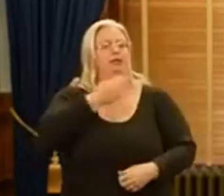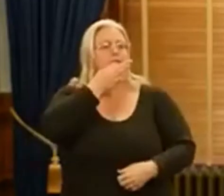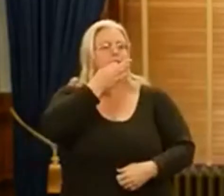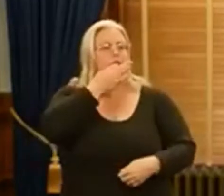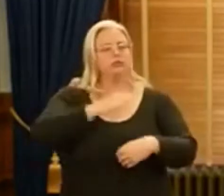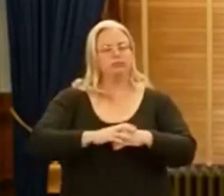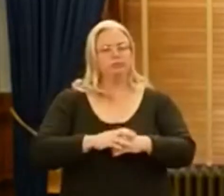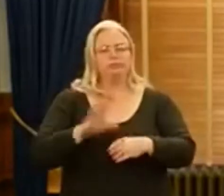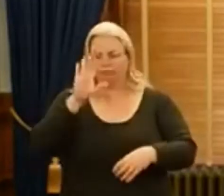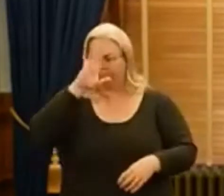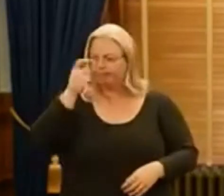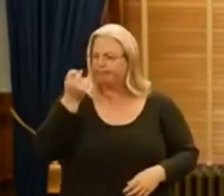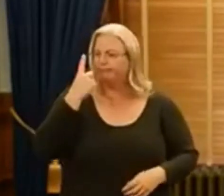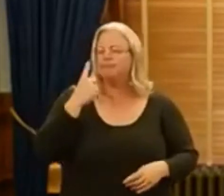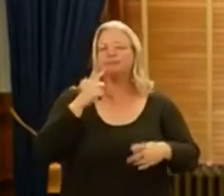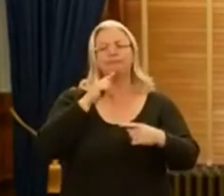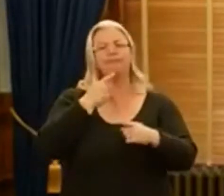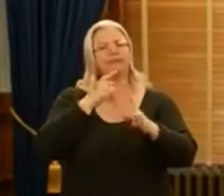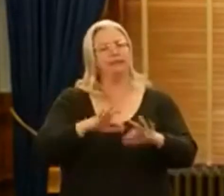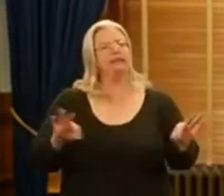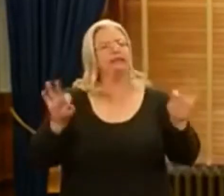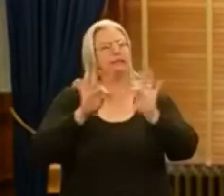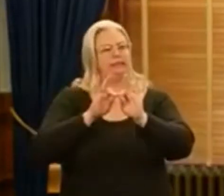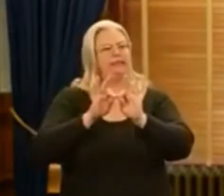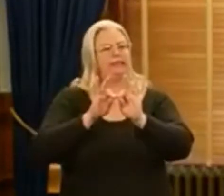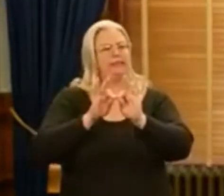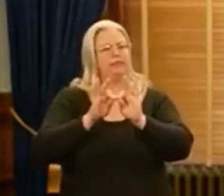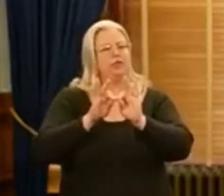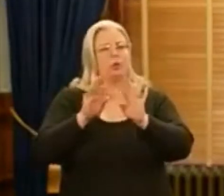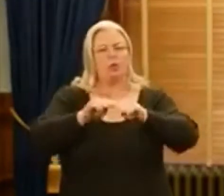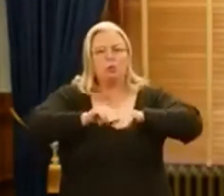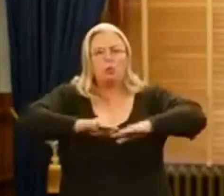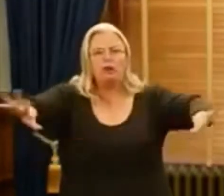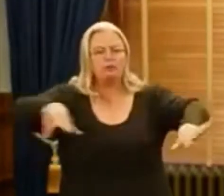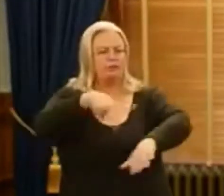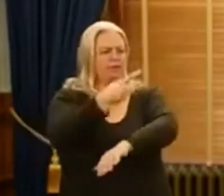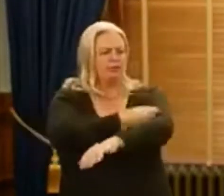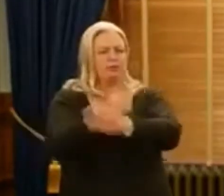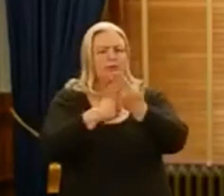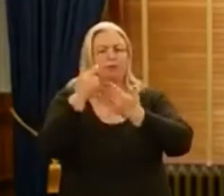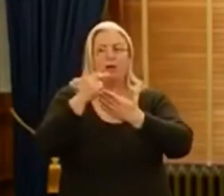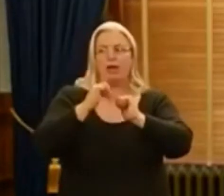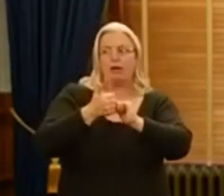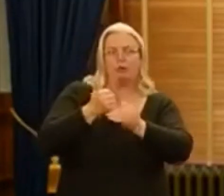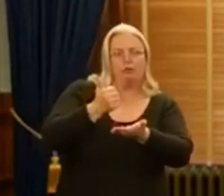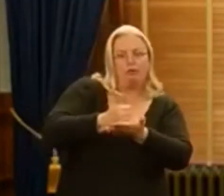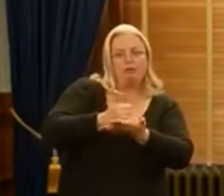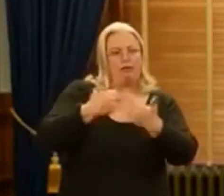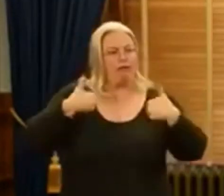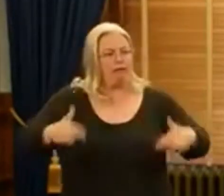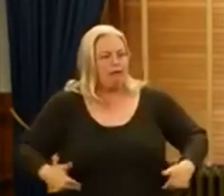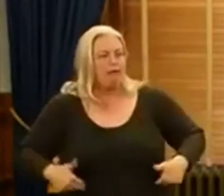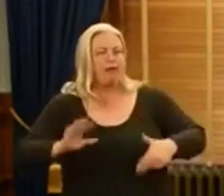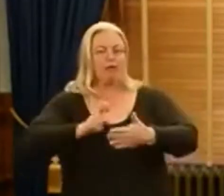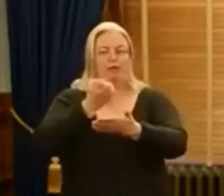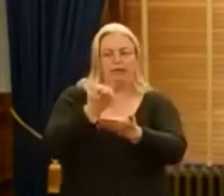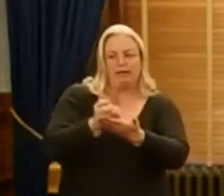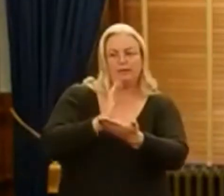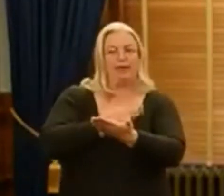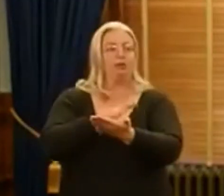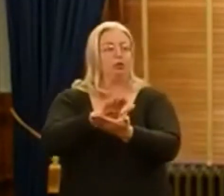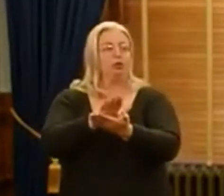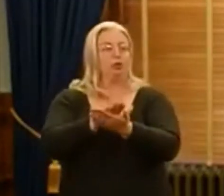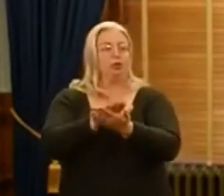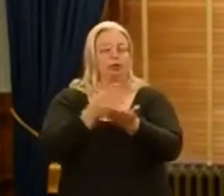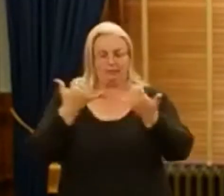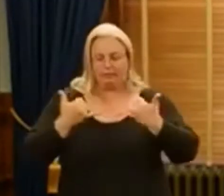I understand the significance of what a widespread vaccination program will do for our health, our economy, and our schools,